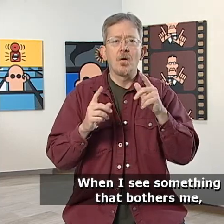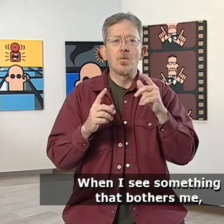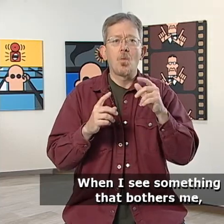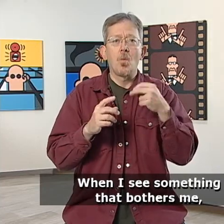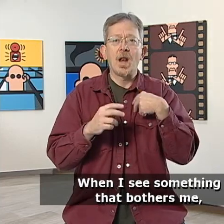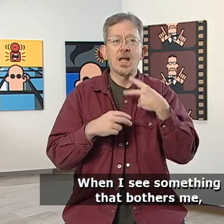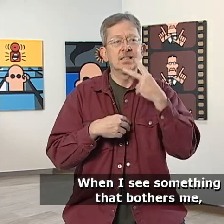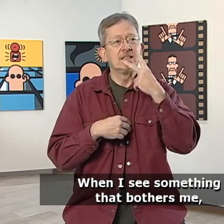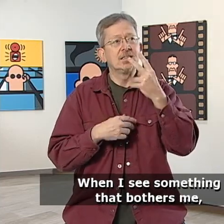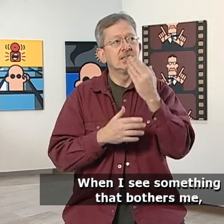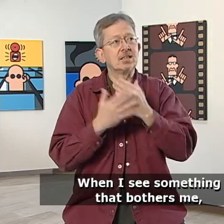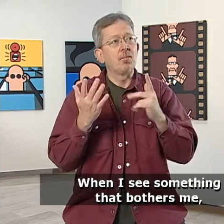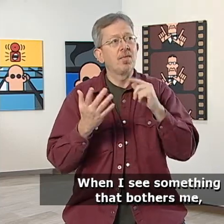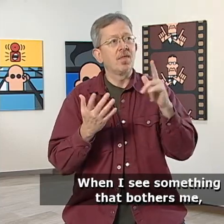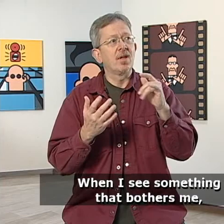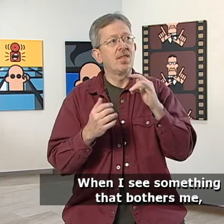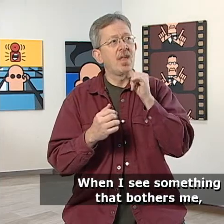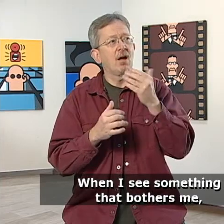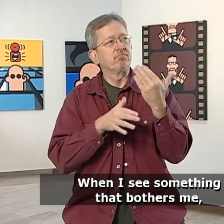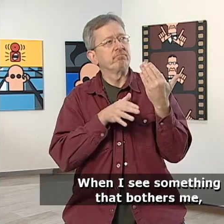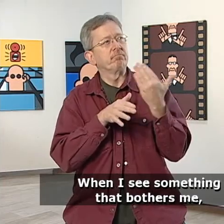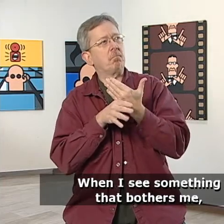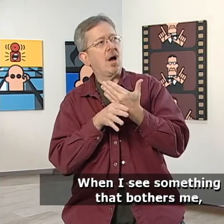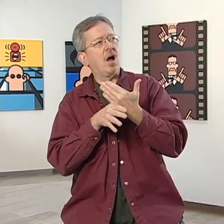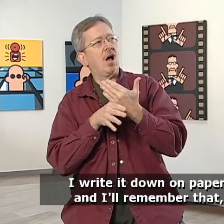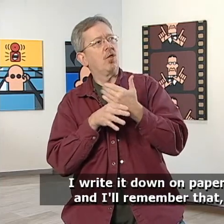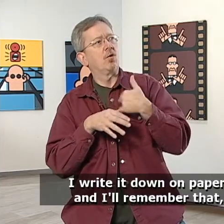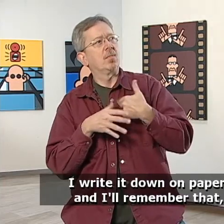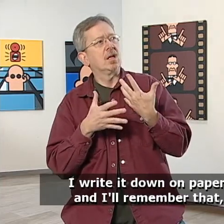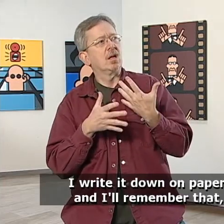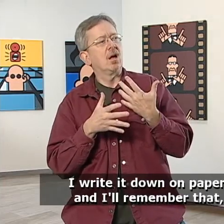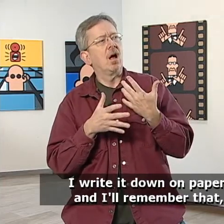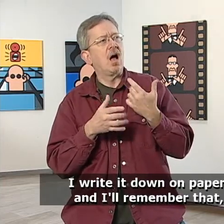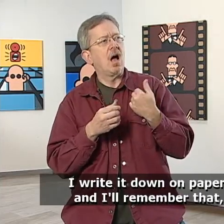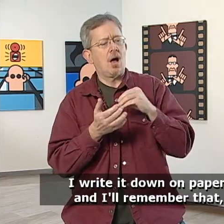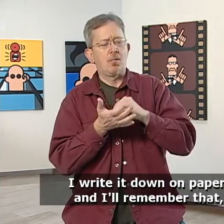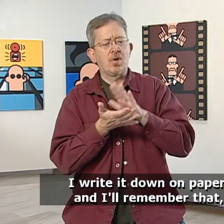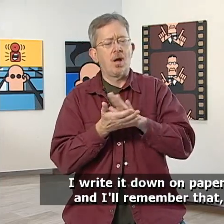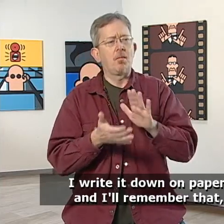When I see something that bothers me, I write it down on paper,